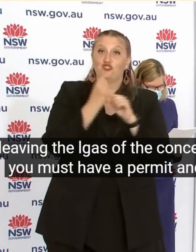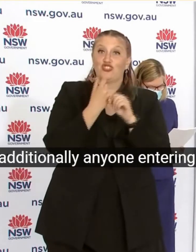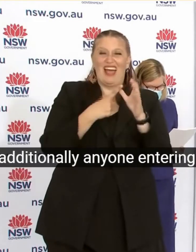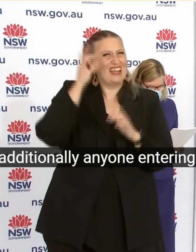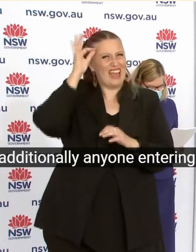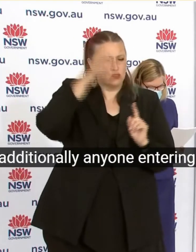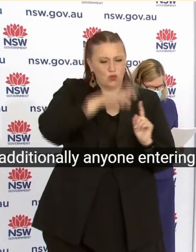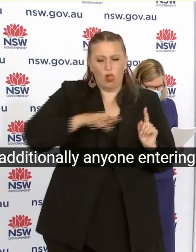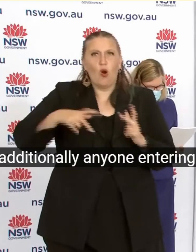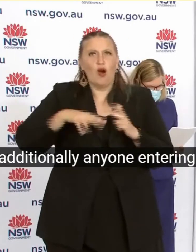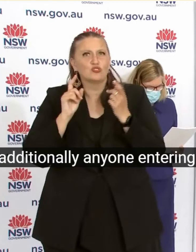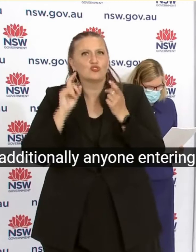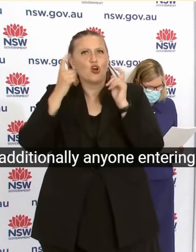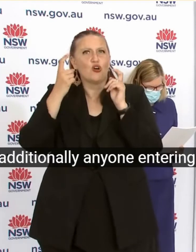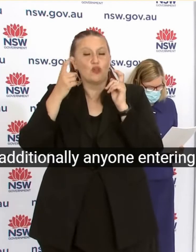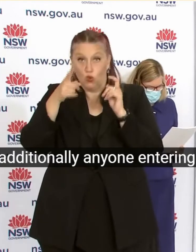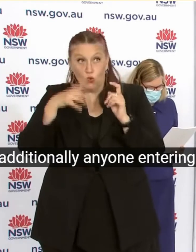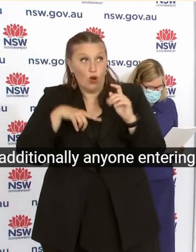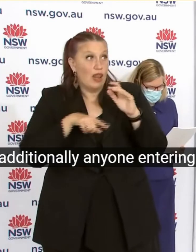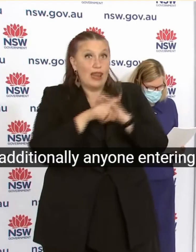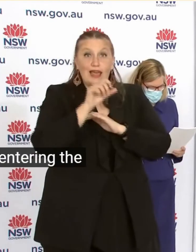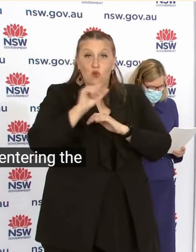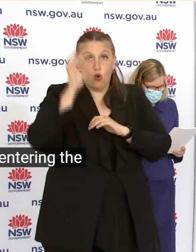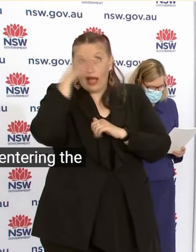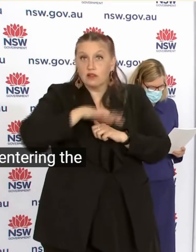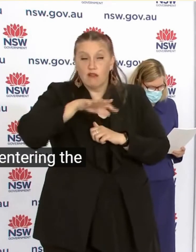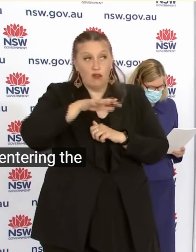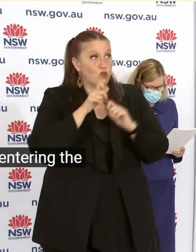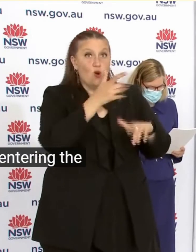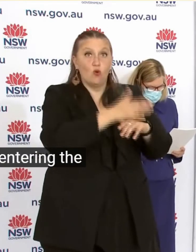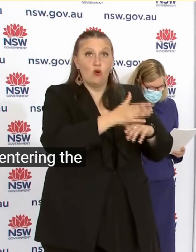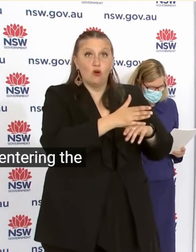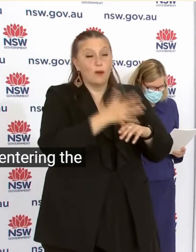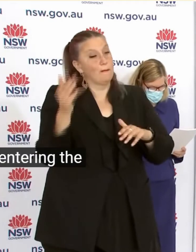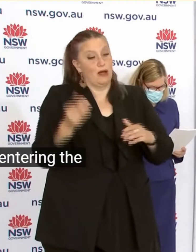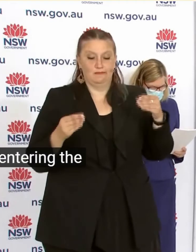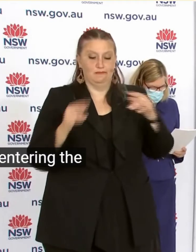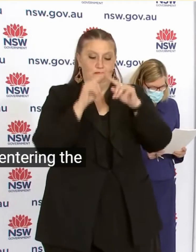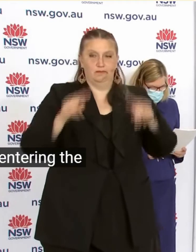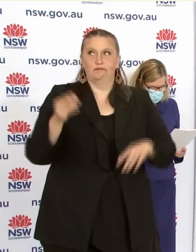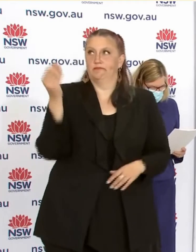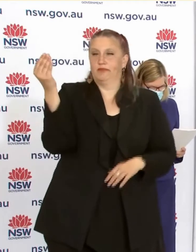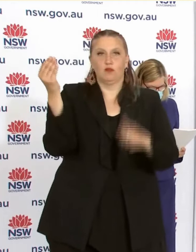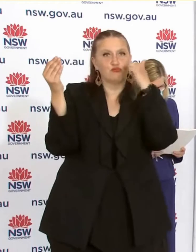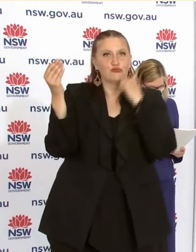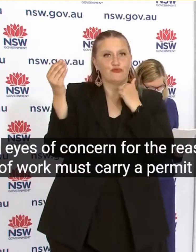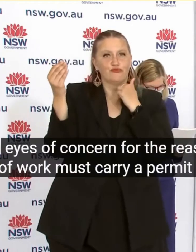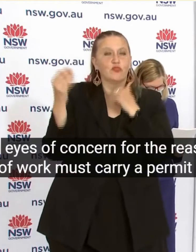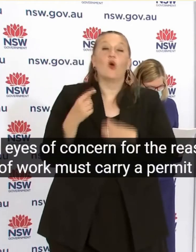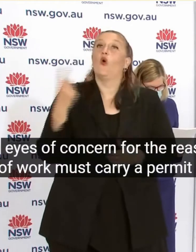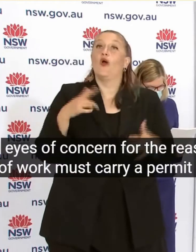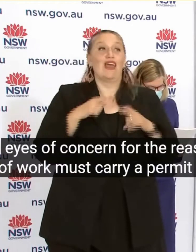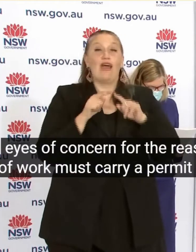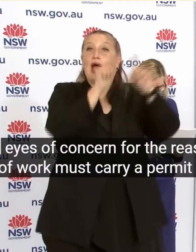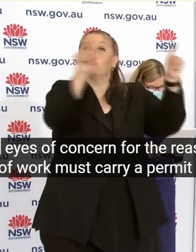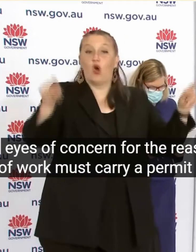entering The LGA's Of concern For the reason of work Must carry a permit Now we know Tomorrow there's a new